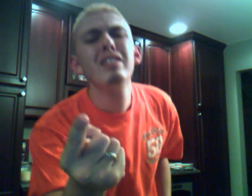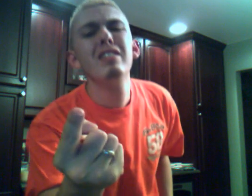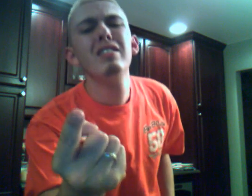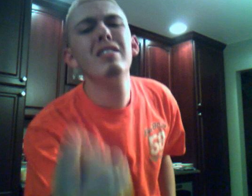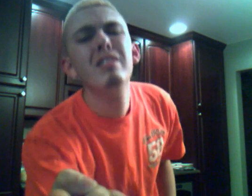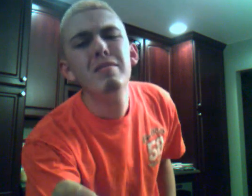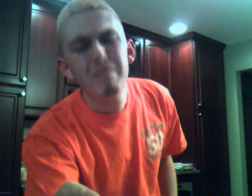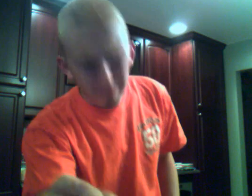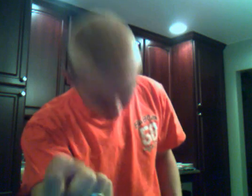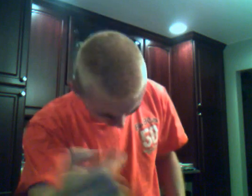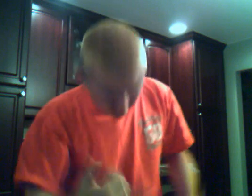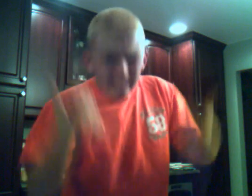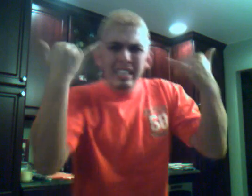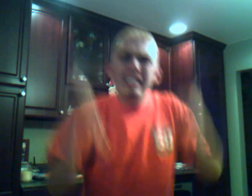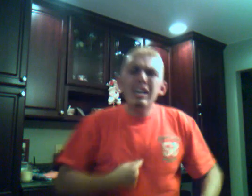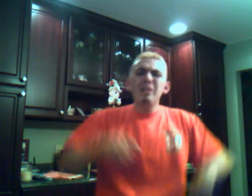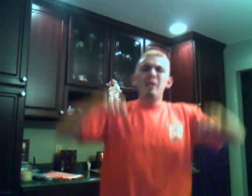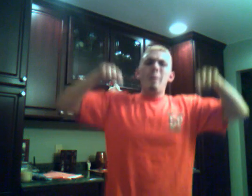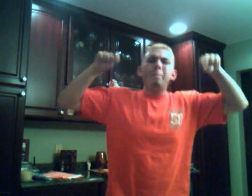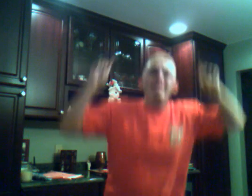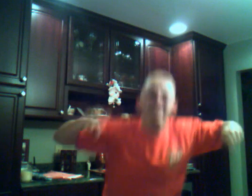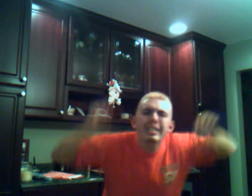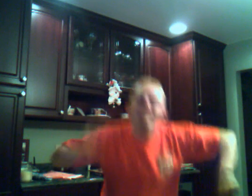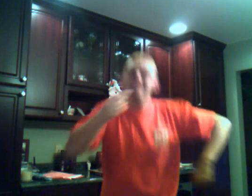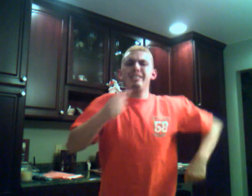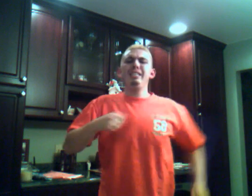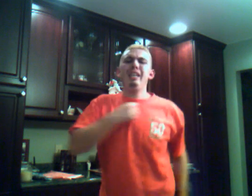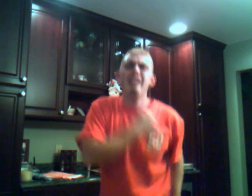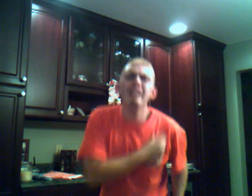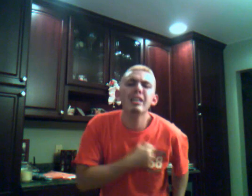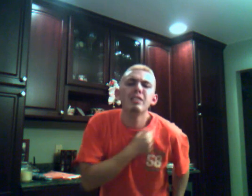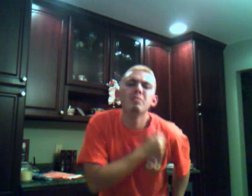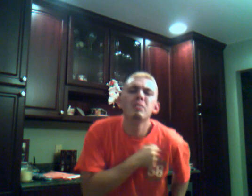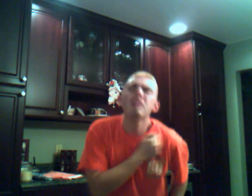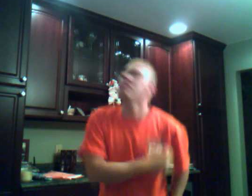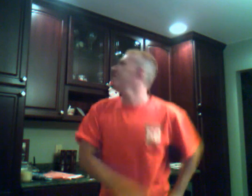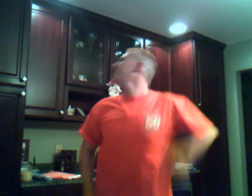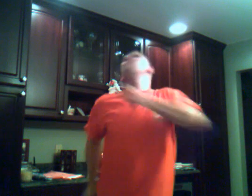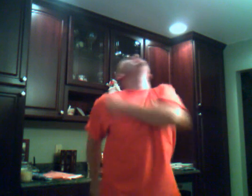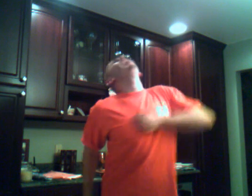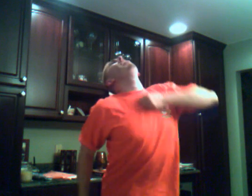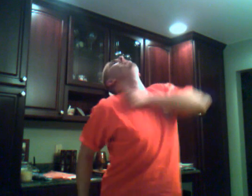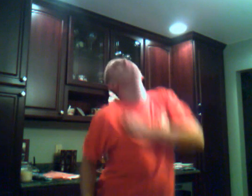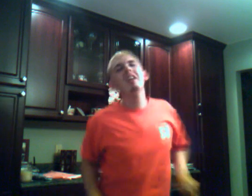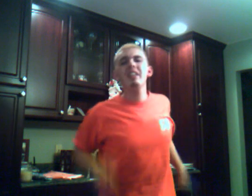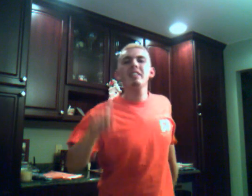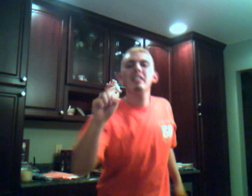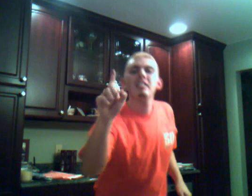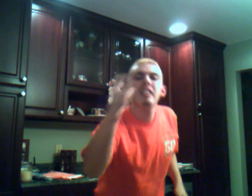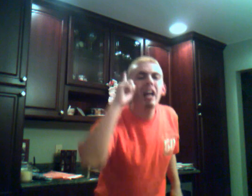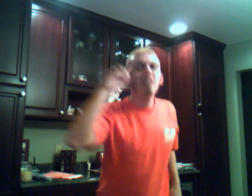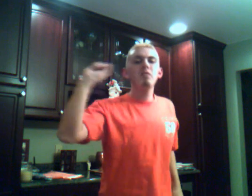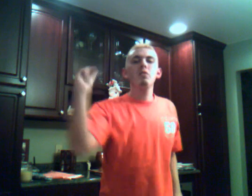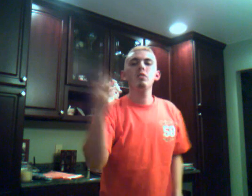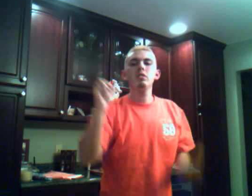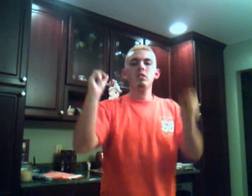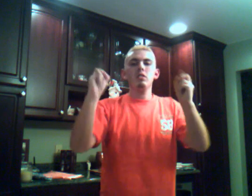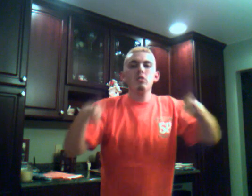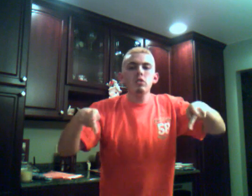I can I'm here to say I'm sorry And ask for a second